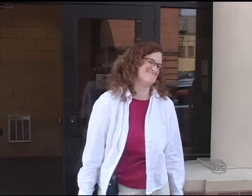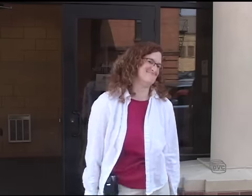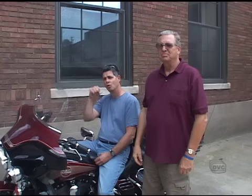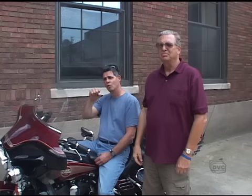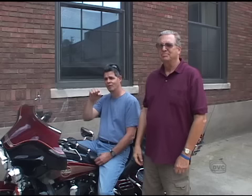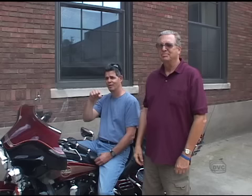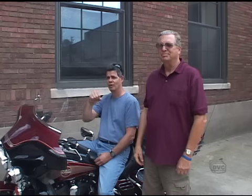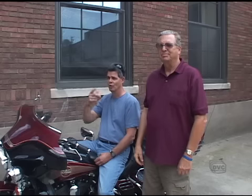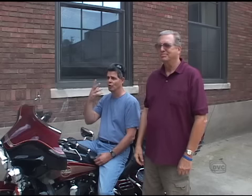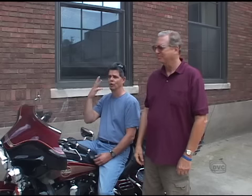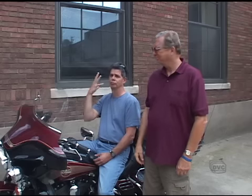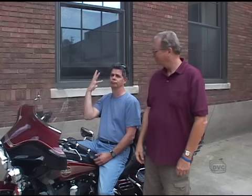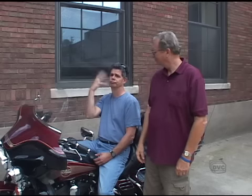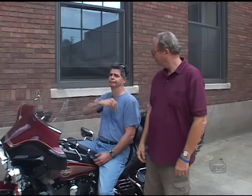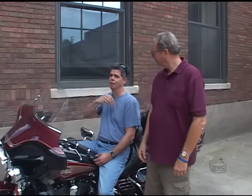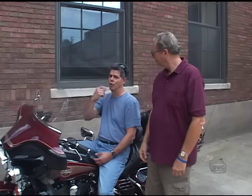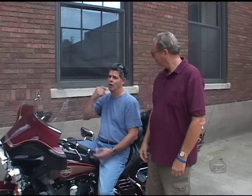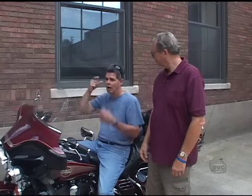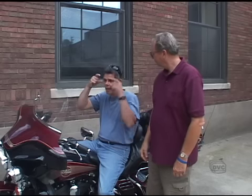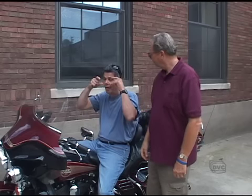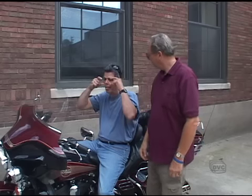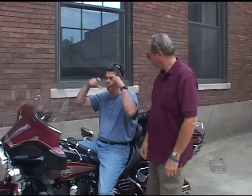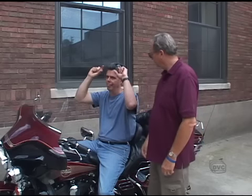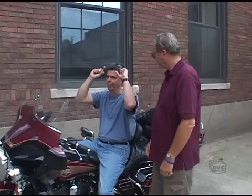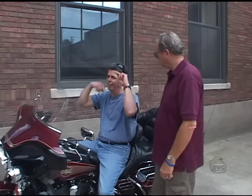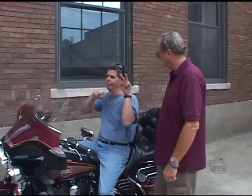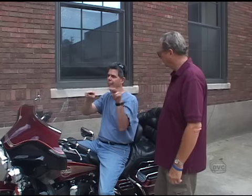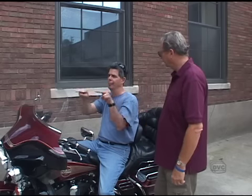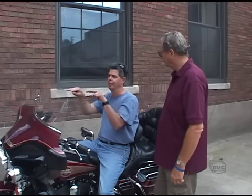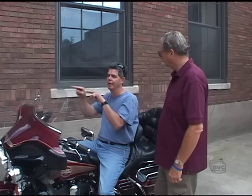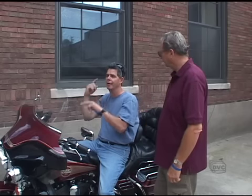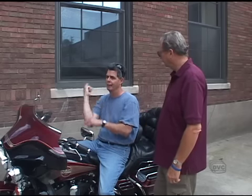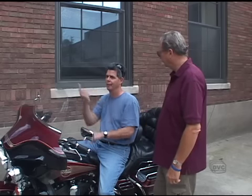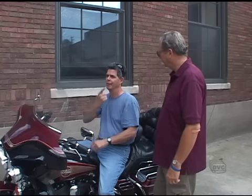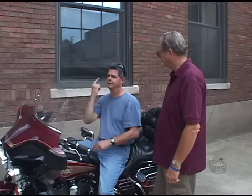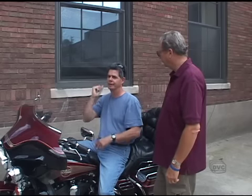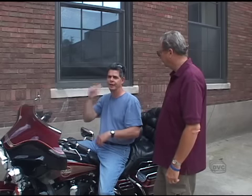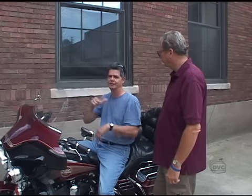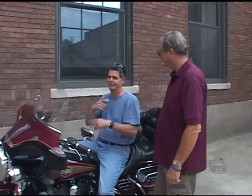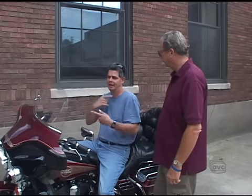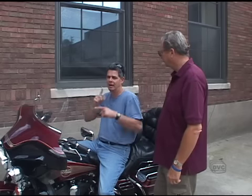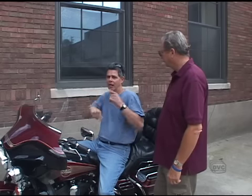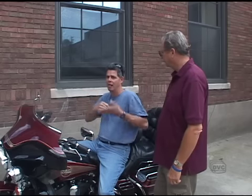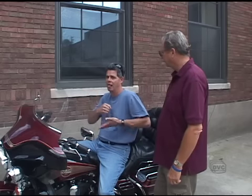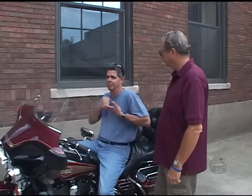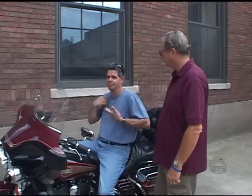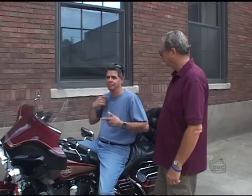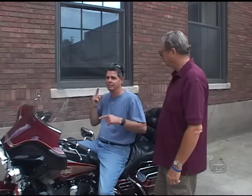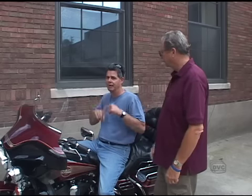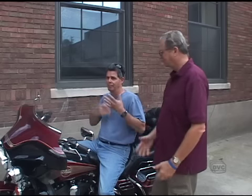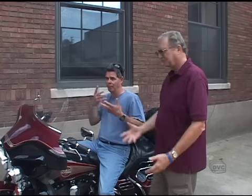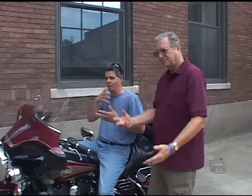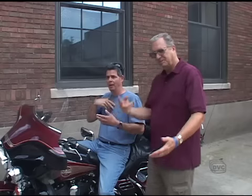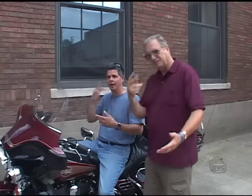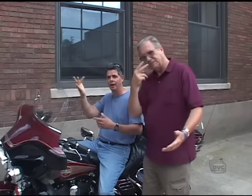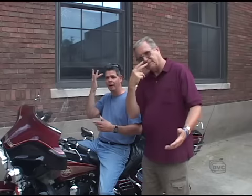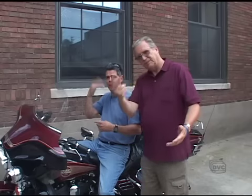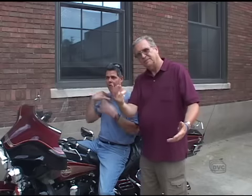Oh, yeah. If I see a beautiful woman, man, I raise my sunglasses and I enjoy looking. I can't help it. You know, I just